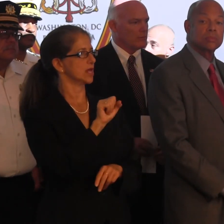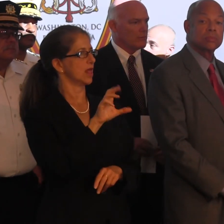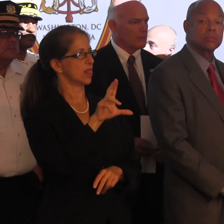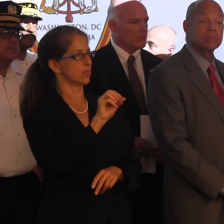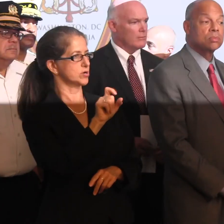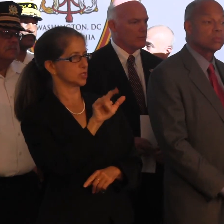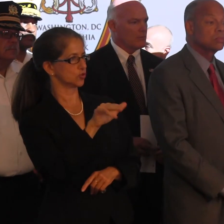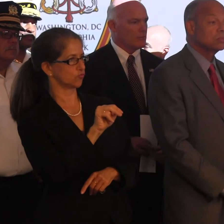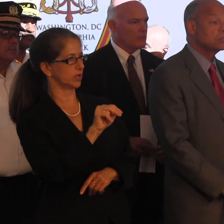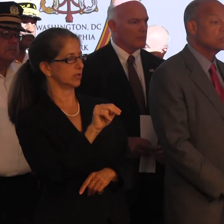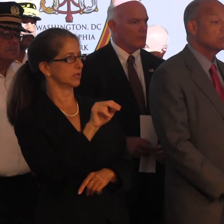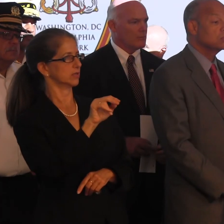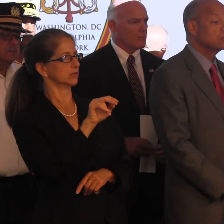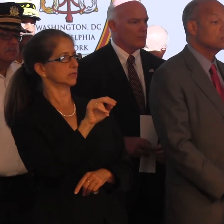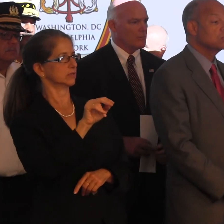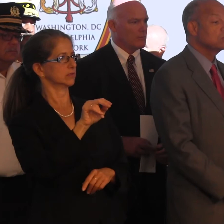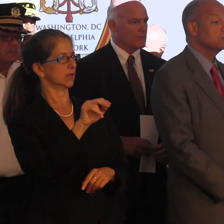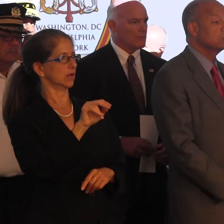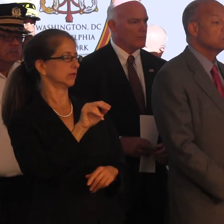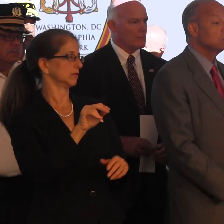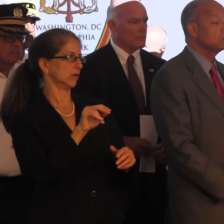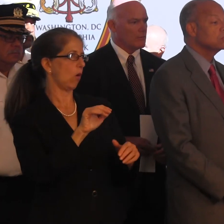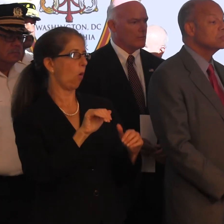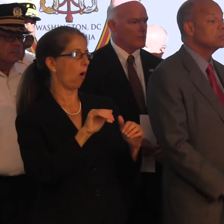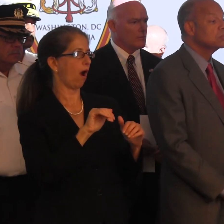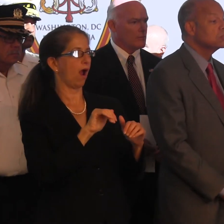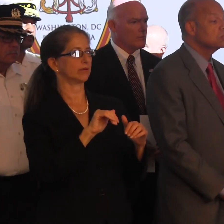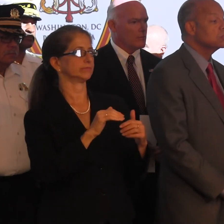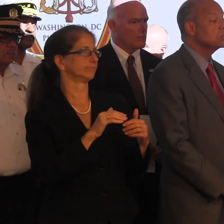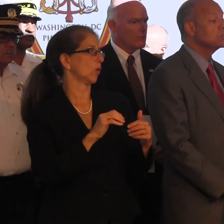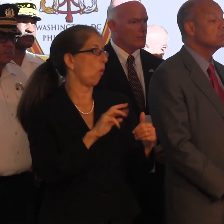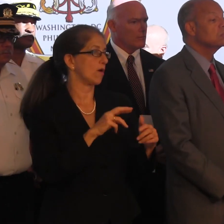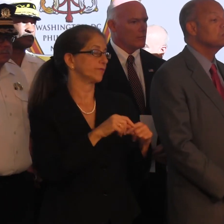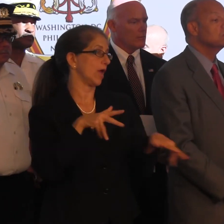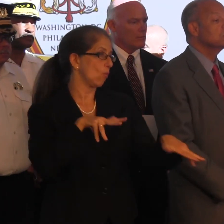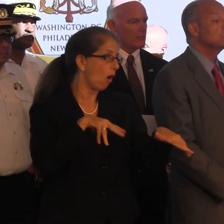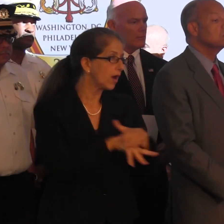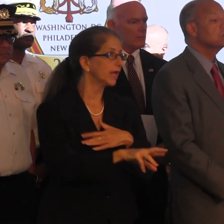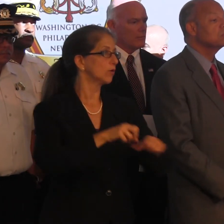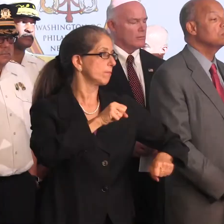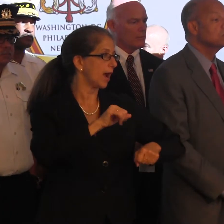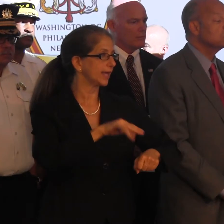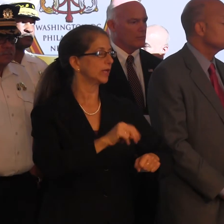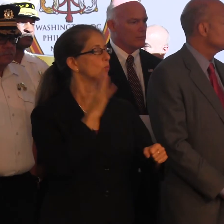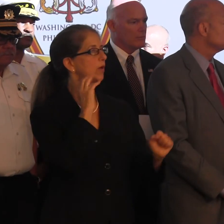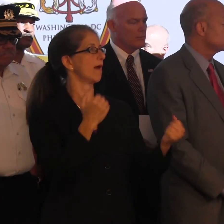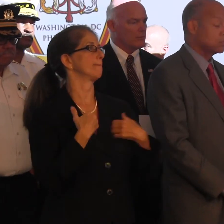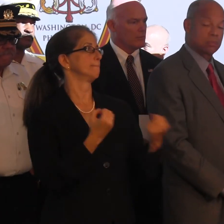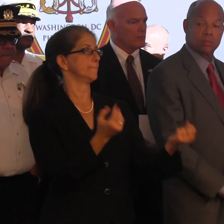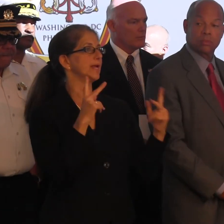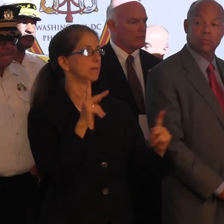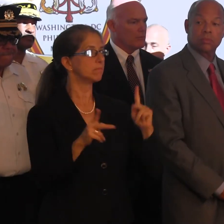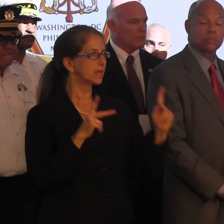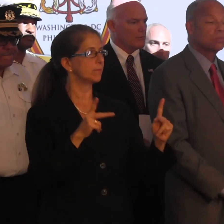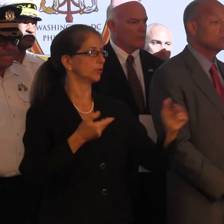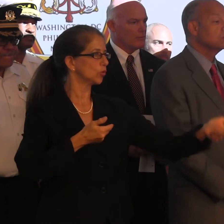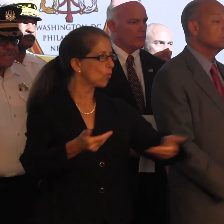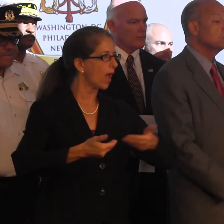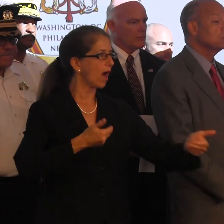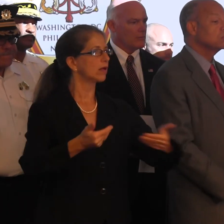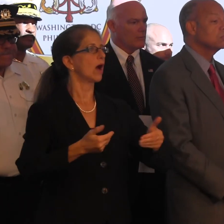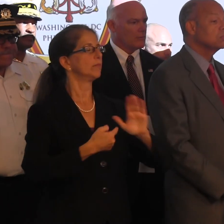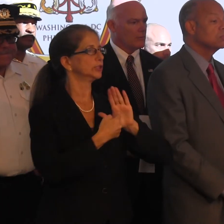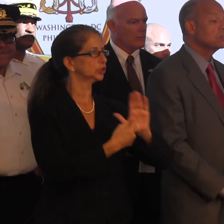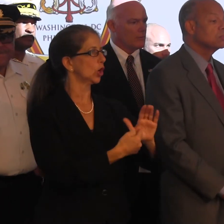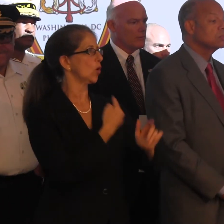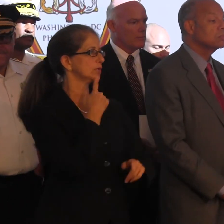or however else they might enter the festival grounds. There are to be a lot of people around to welcome, show, direct,